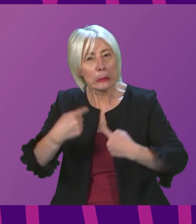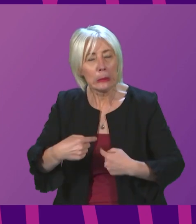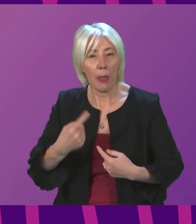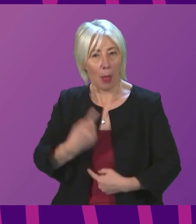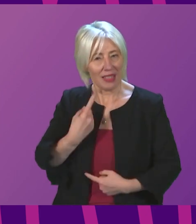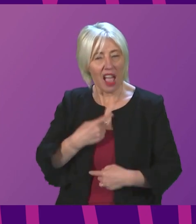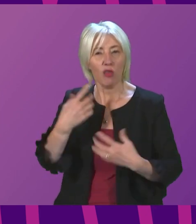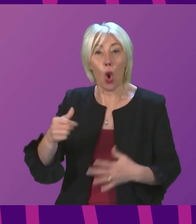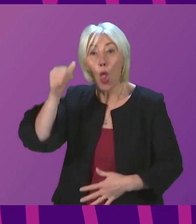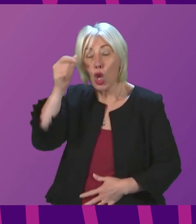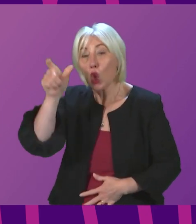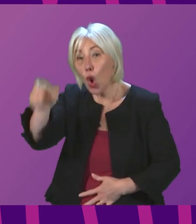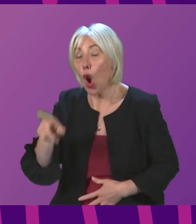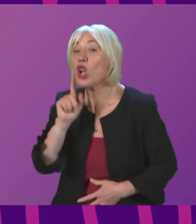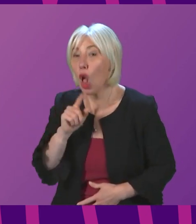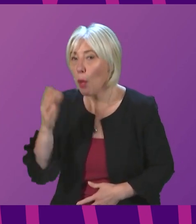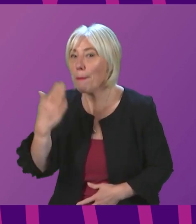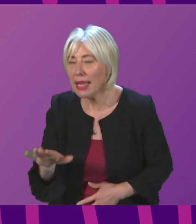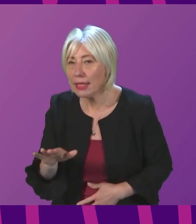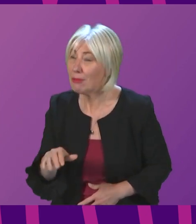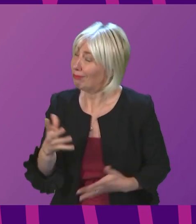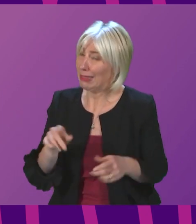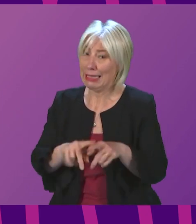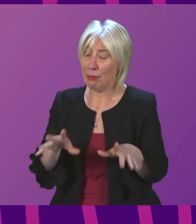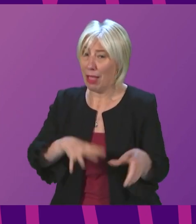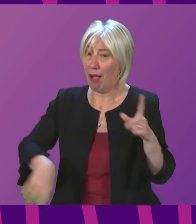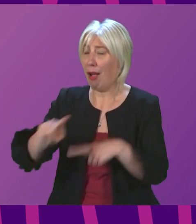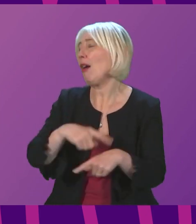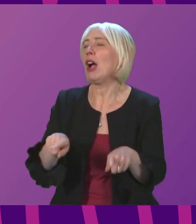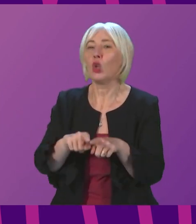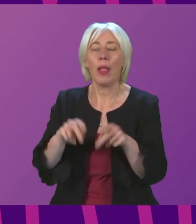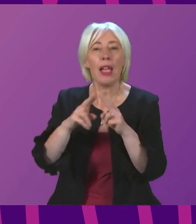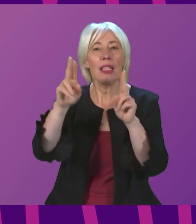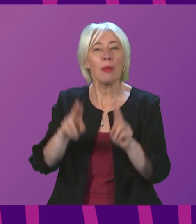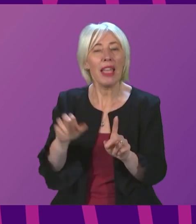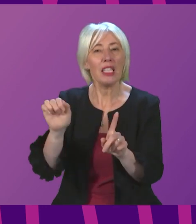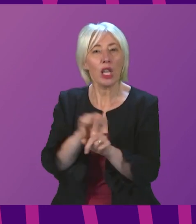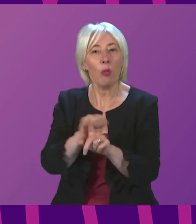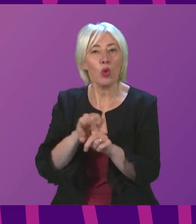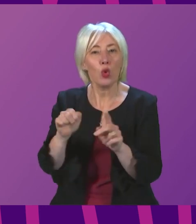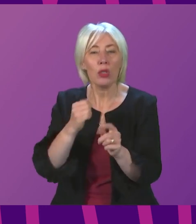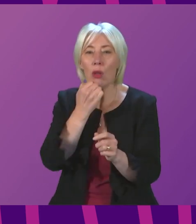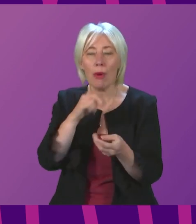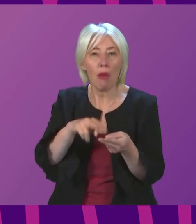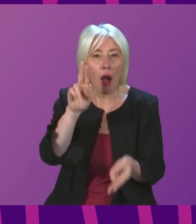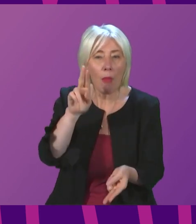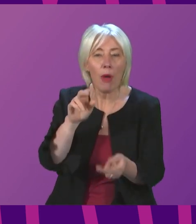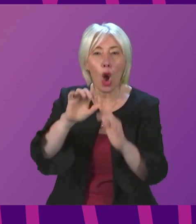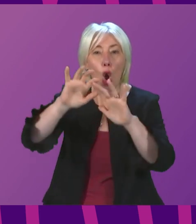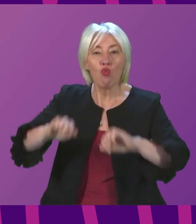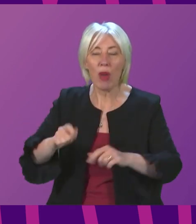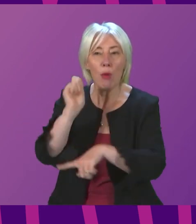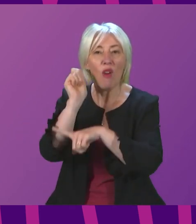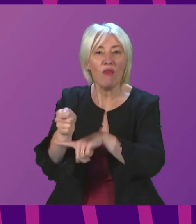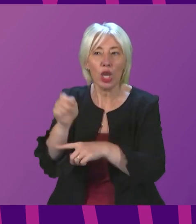that finding is one of many similar situations. Domestic abuse rates up, rape convictions woefully low, two-thirds of